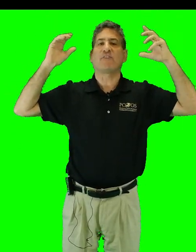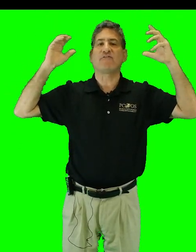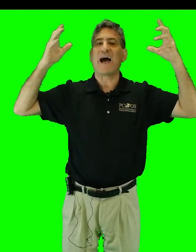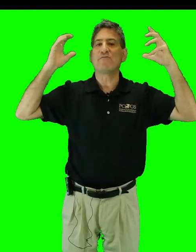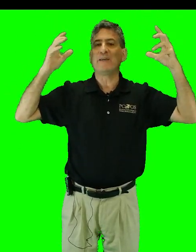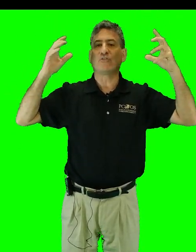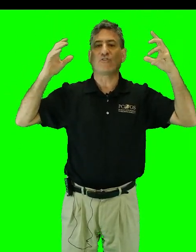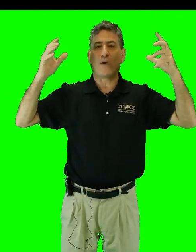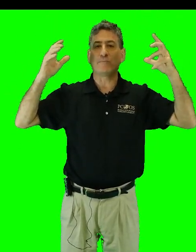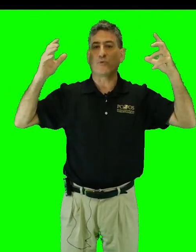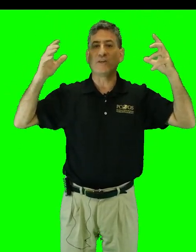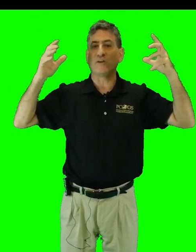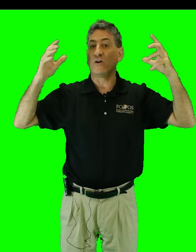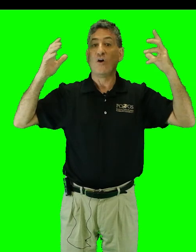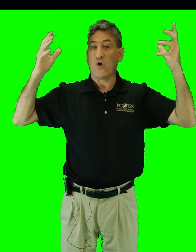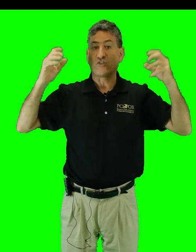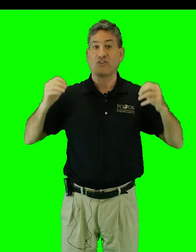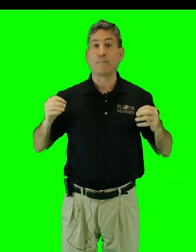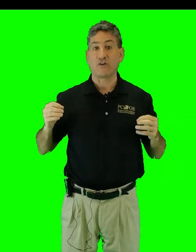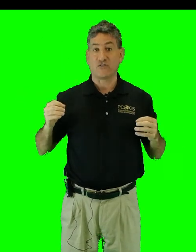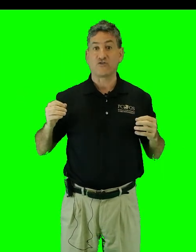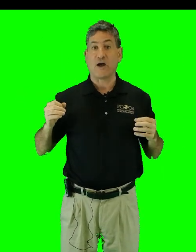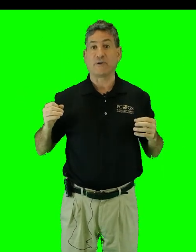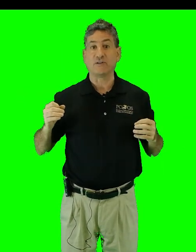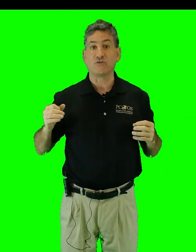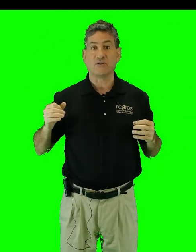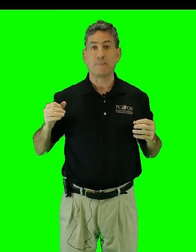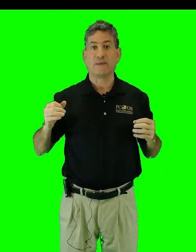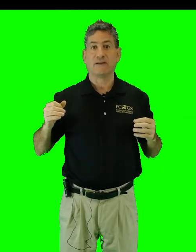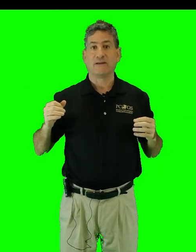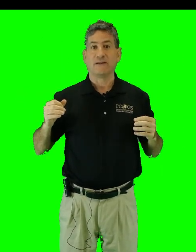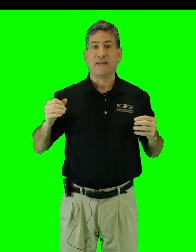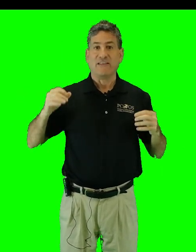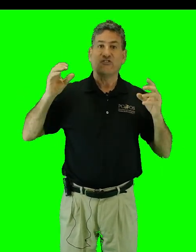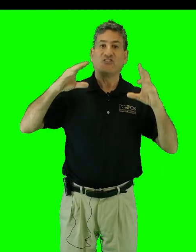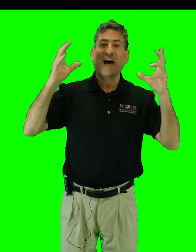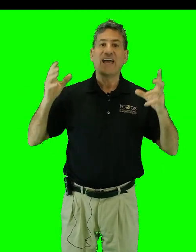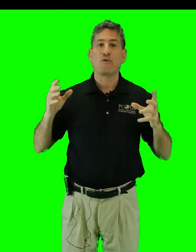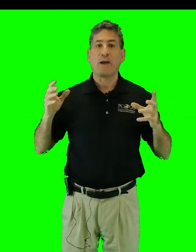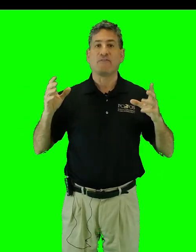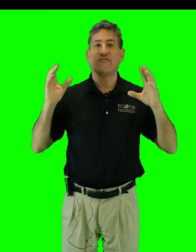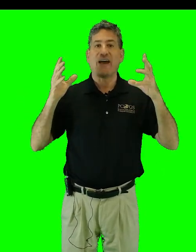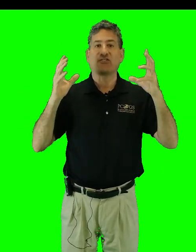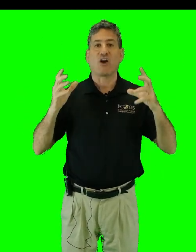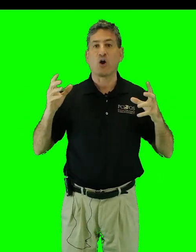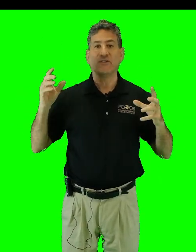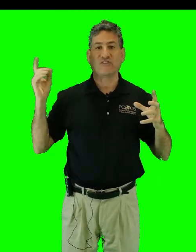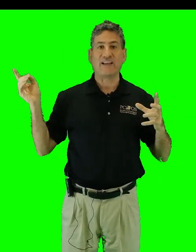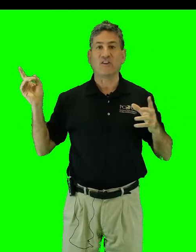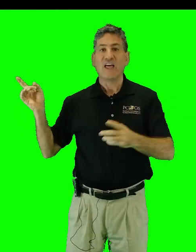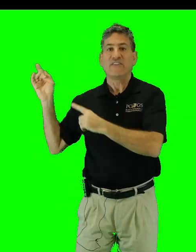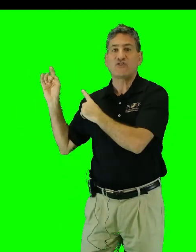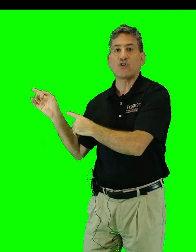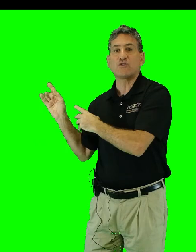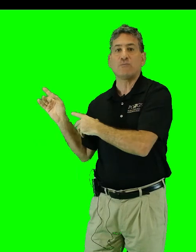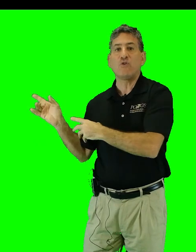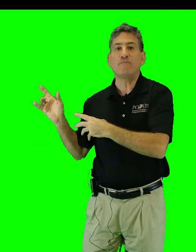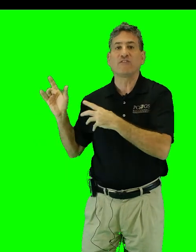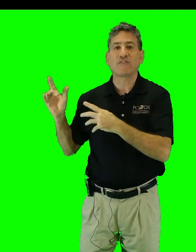to 5 meters of rain per year over some parts of the tropical ocean. There's a diagram of the fast carbon cycle that shows the movement of